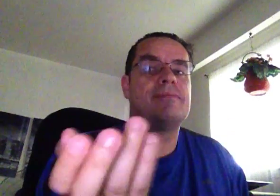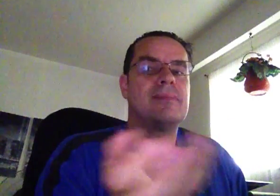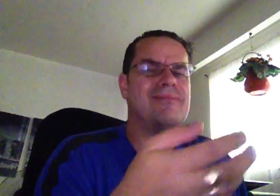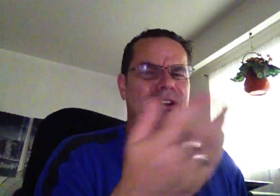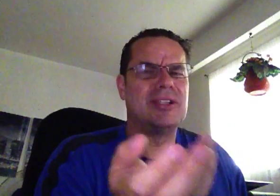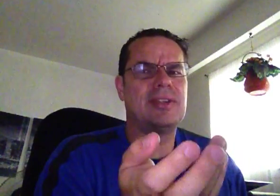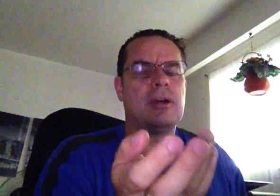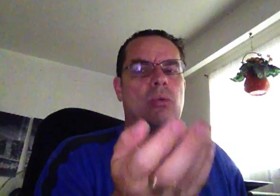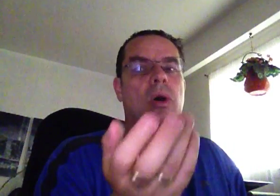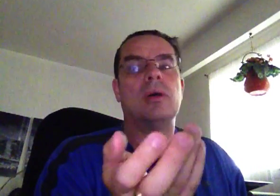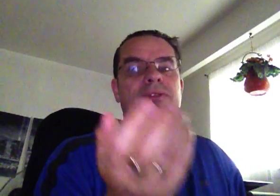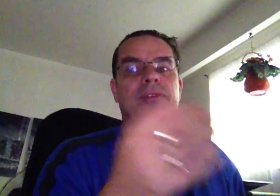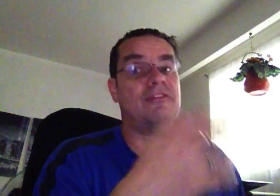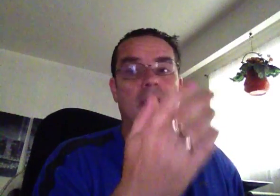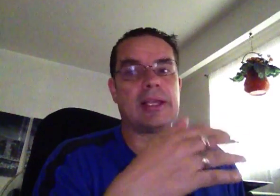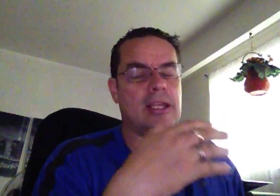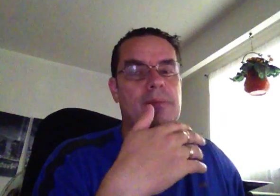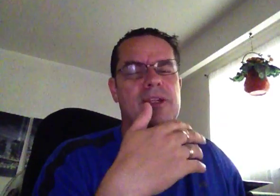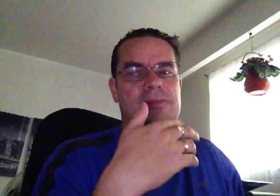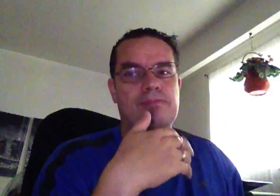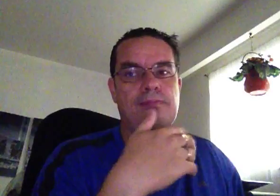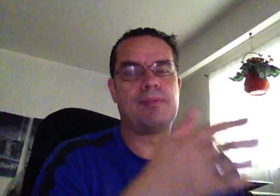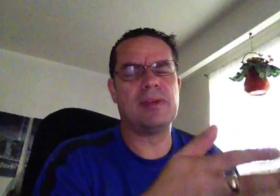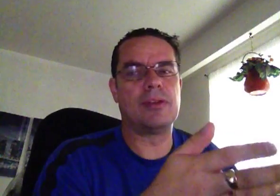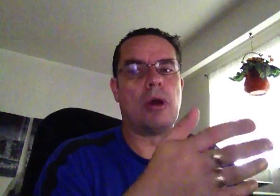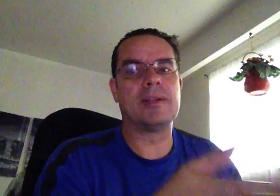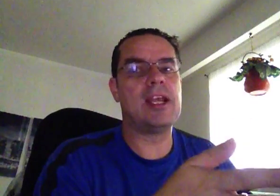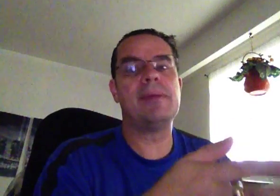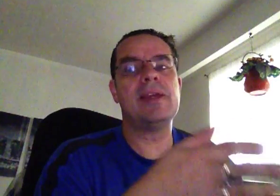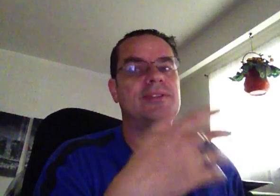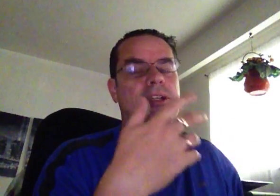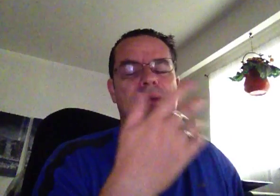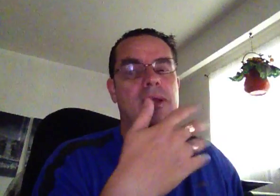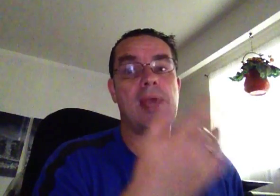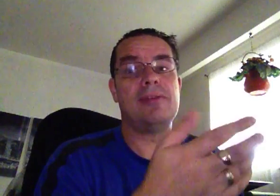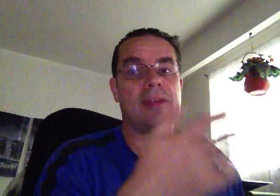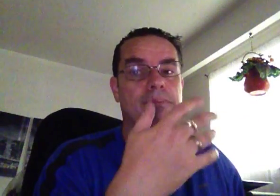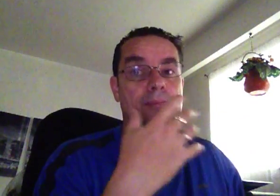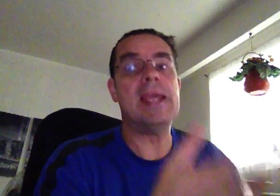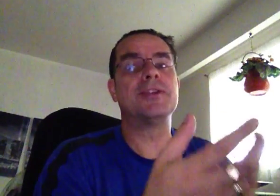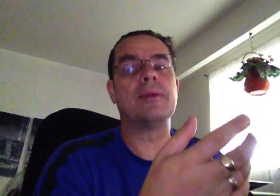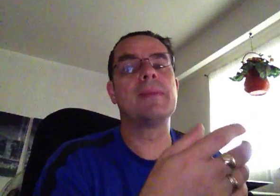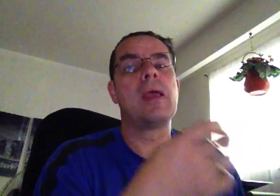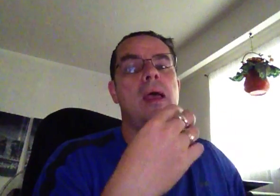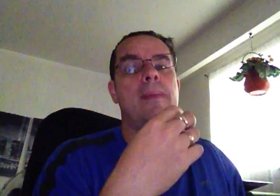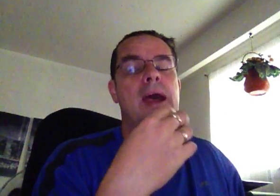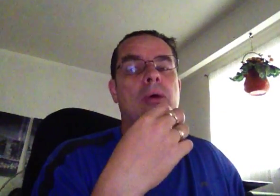various walls. Like, it could be just the wrong database, it could be anything but major. Now,